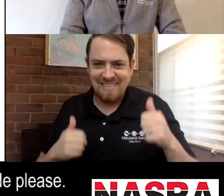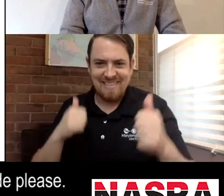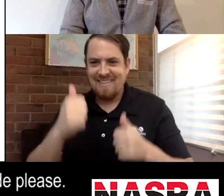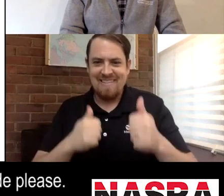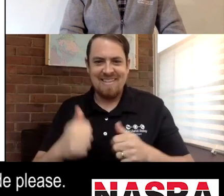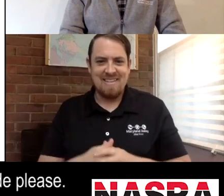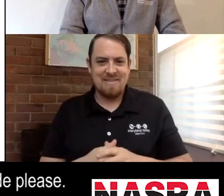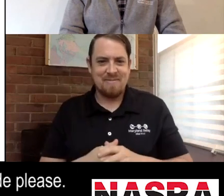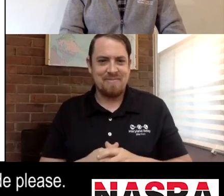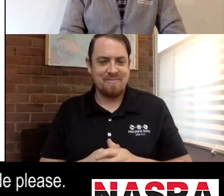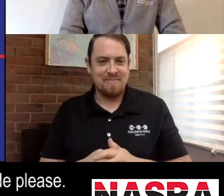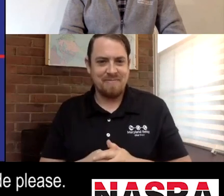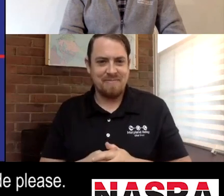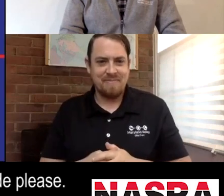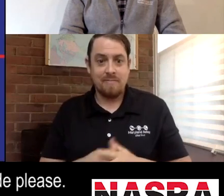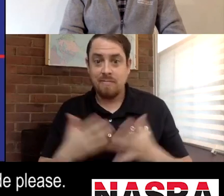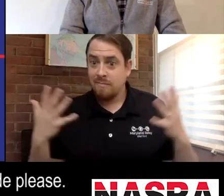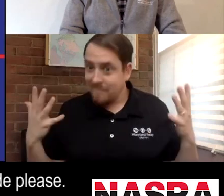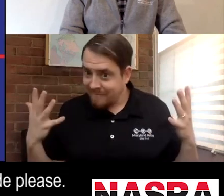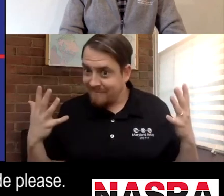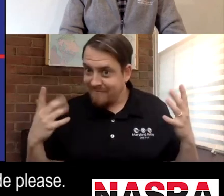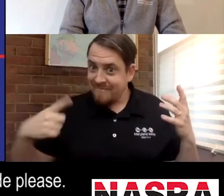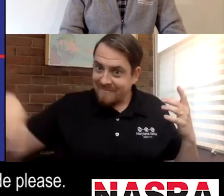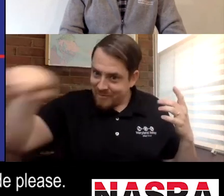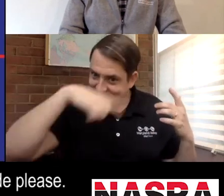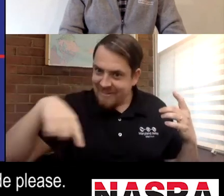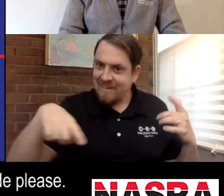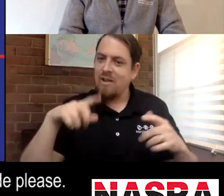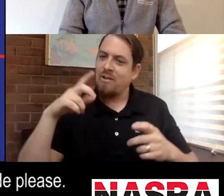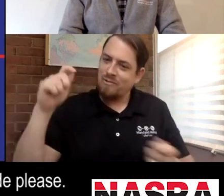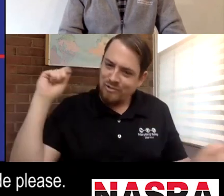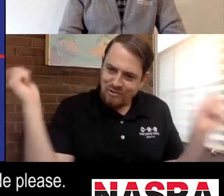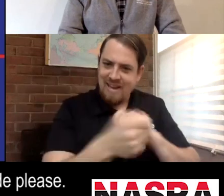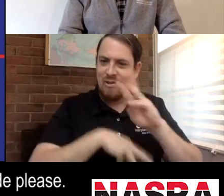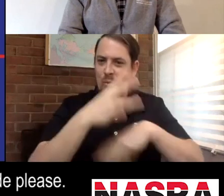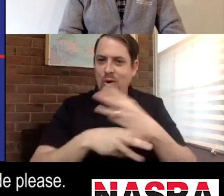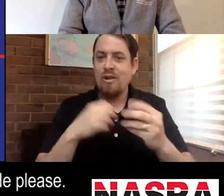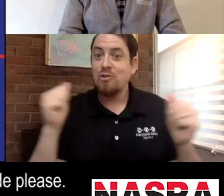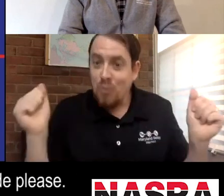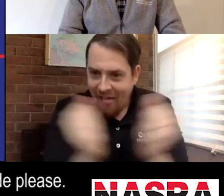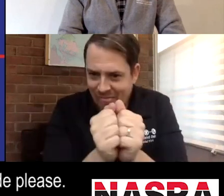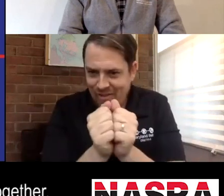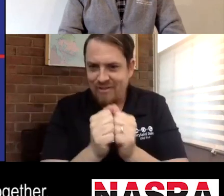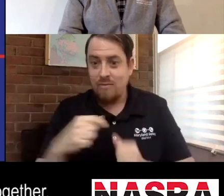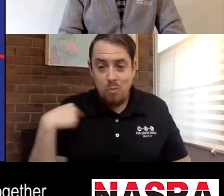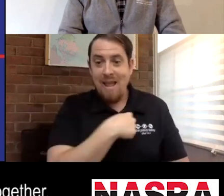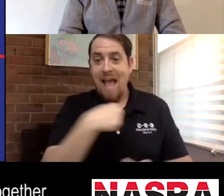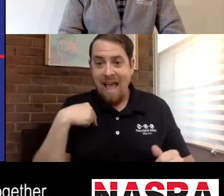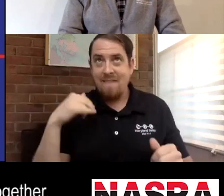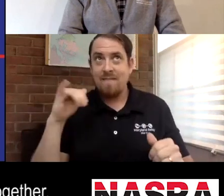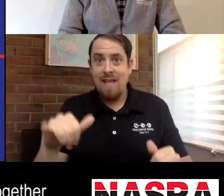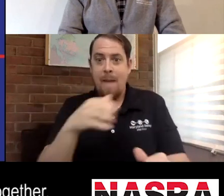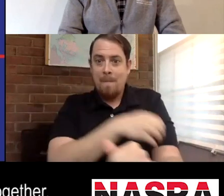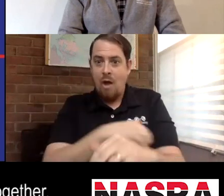Okay, and if we could just go to our concluding slide, please. Yes, so we want to